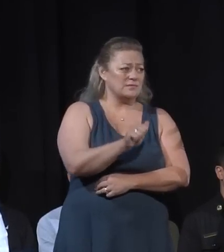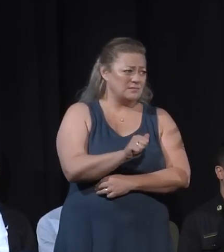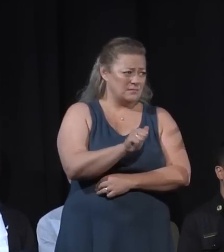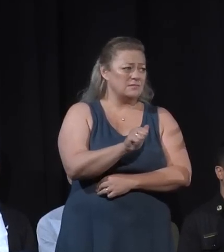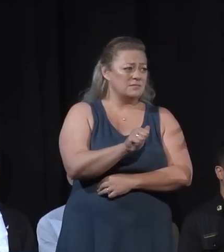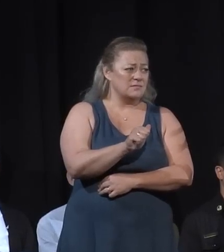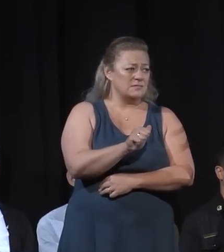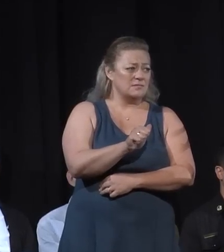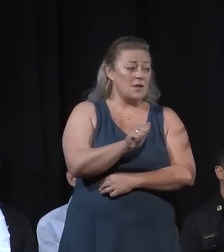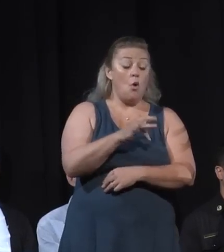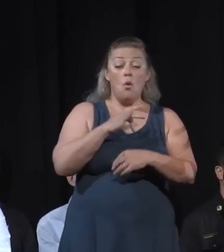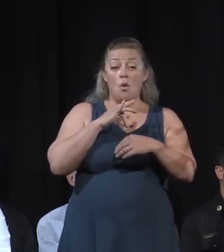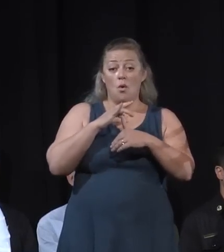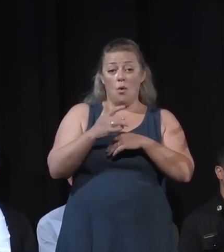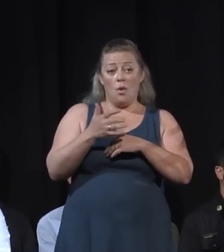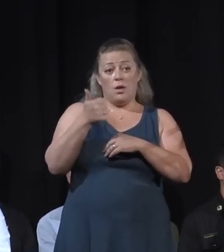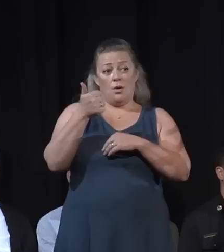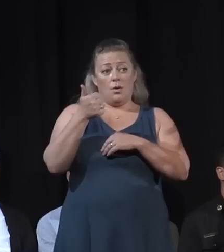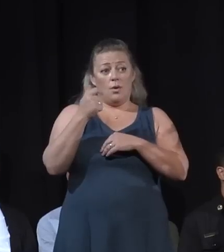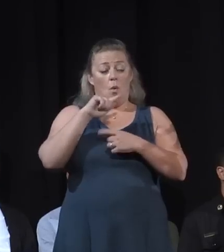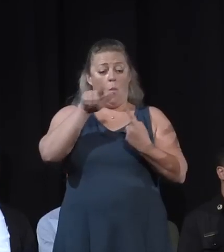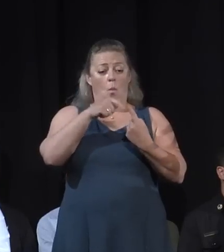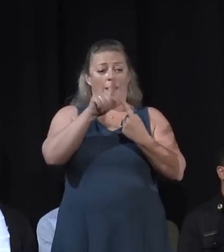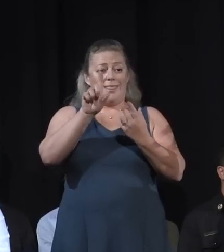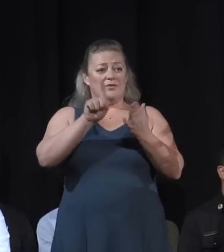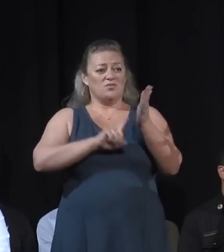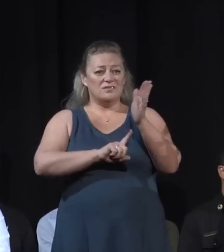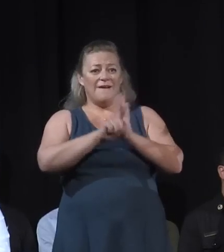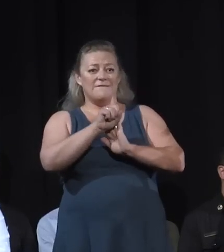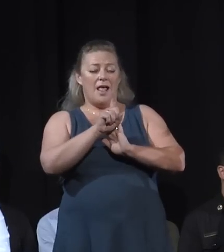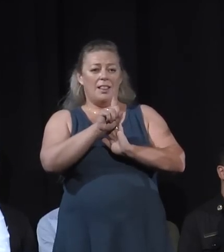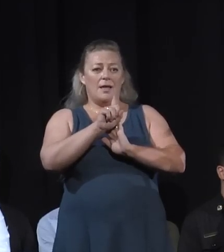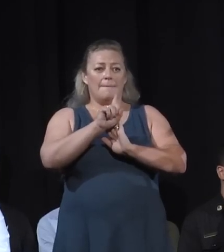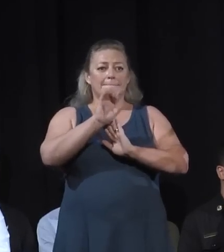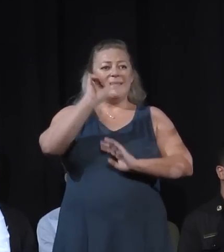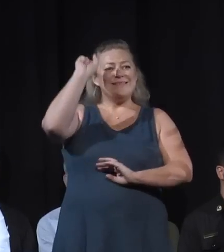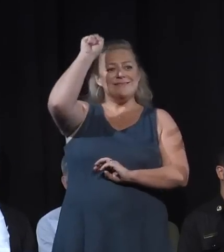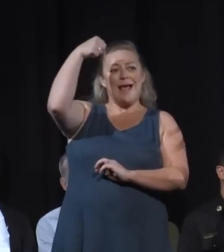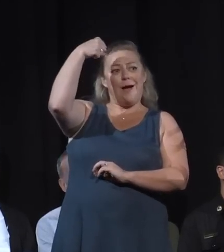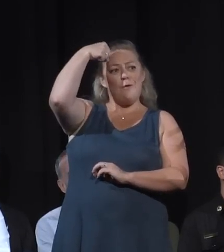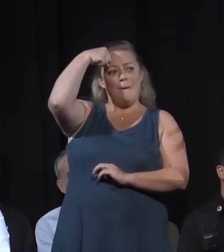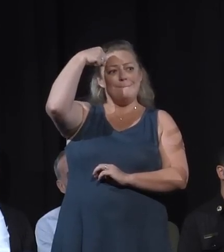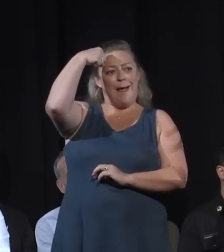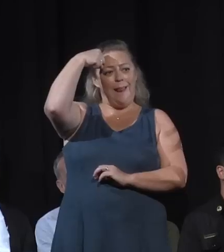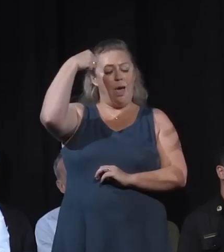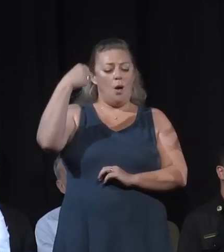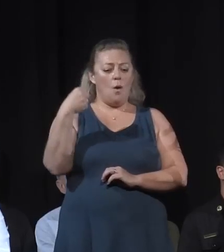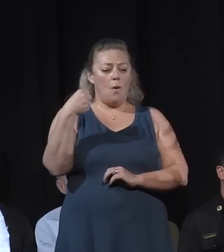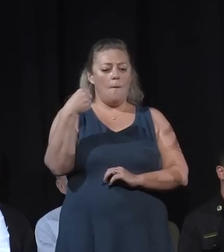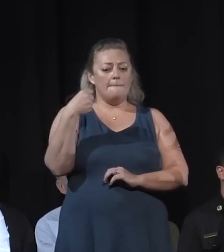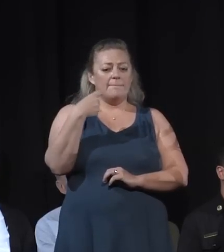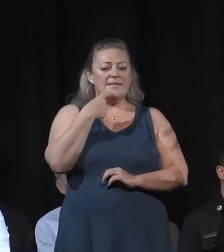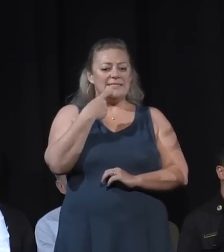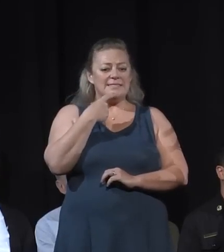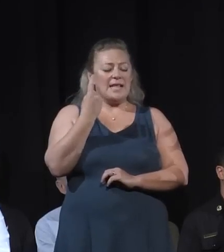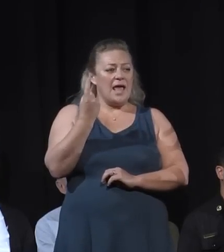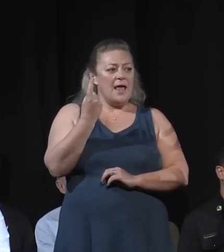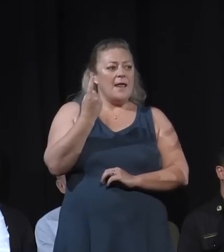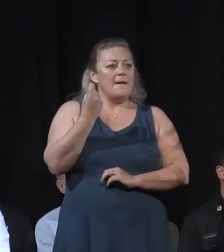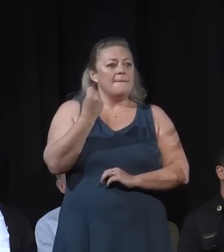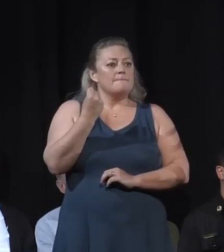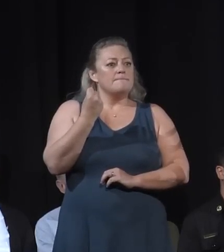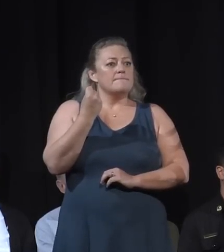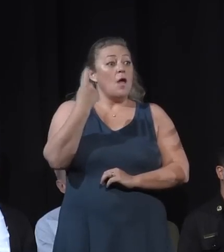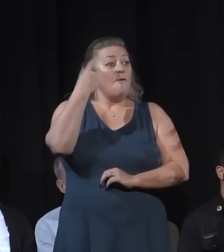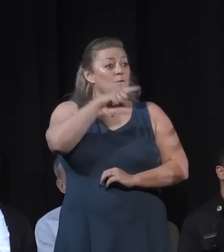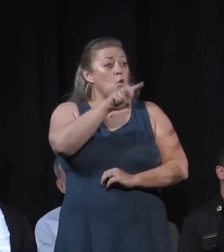when this siege developed, our management command and control staff in Sacramento placed an order through what we call the Interstate Compact Agreement for